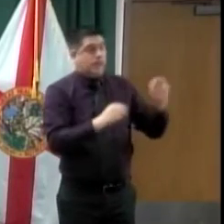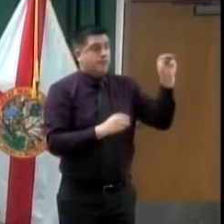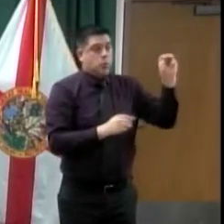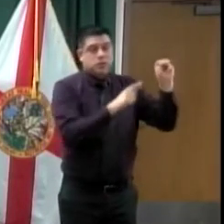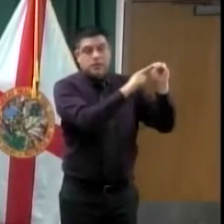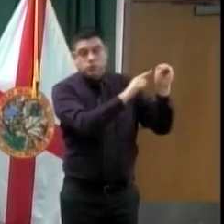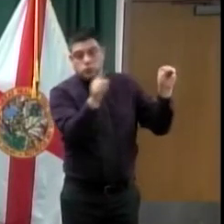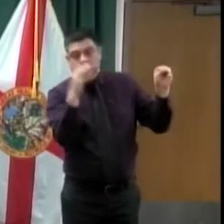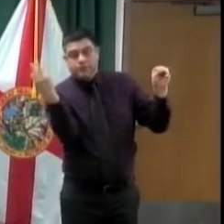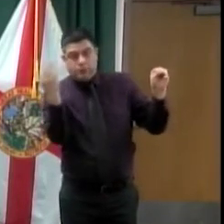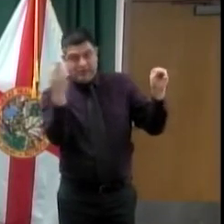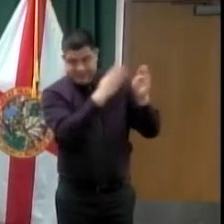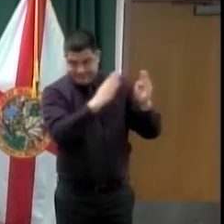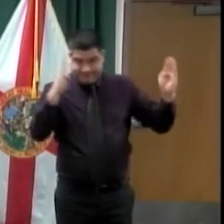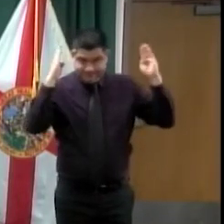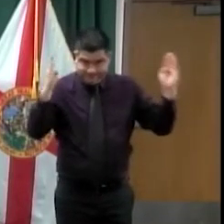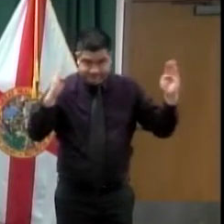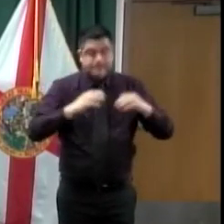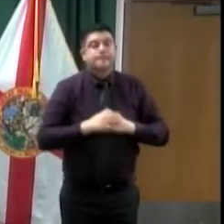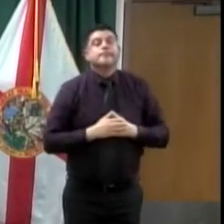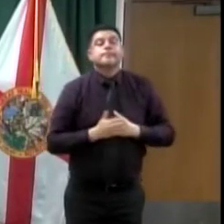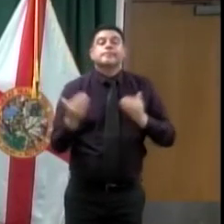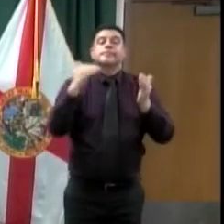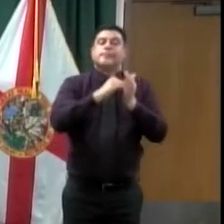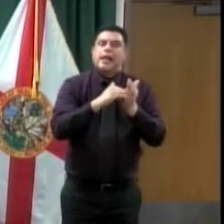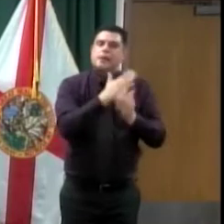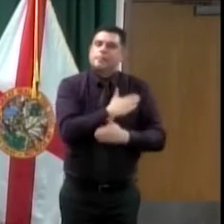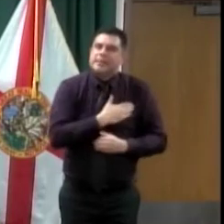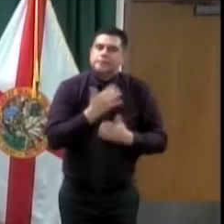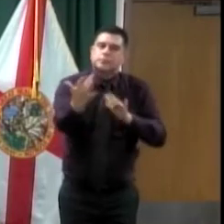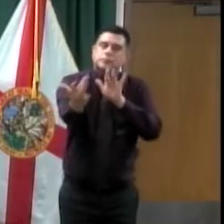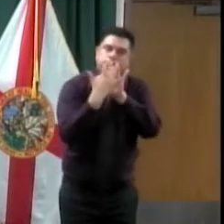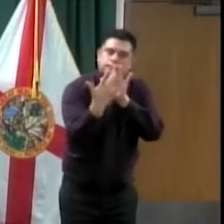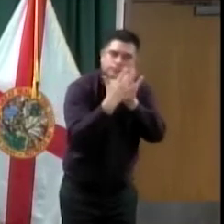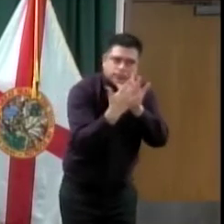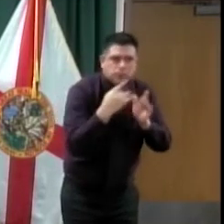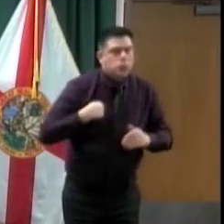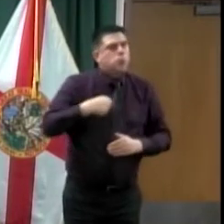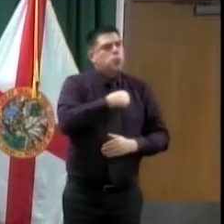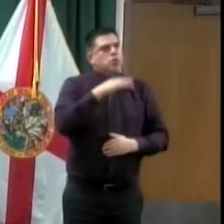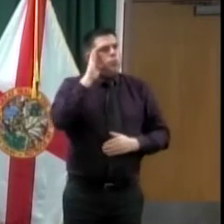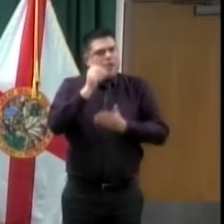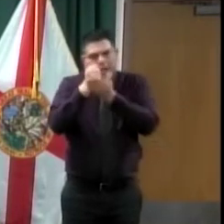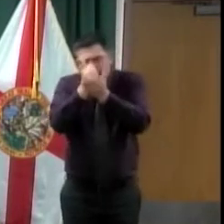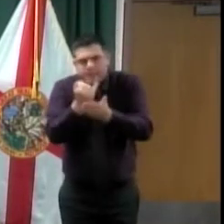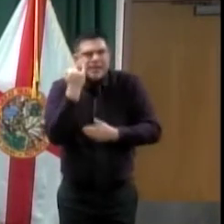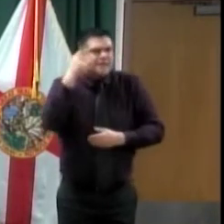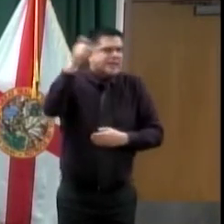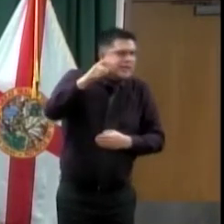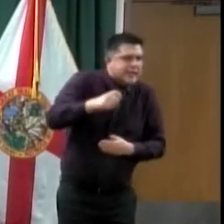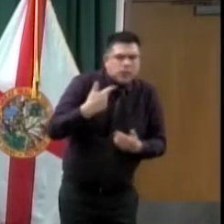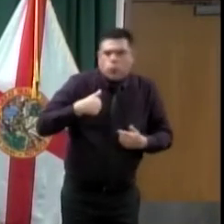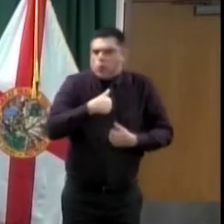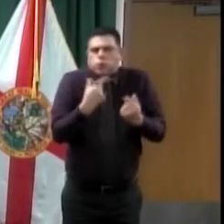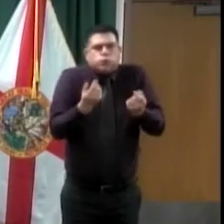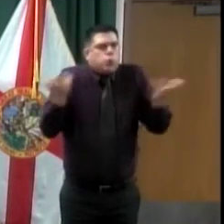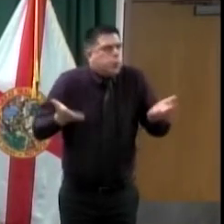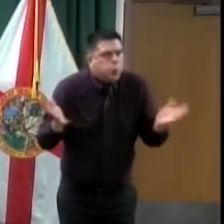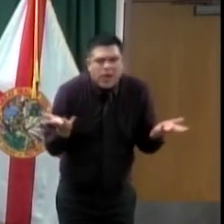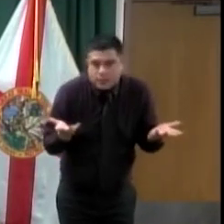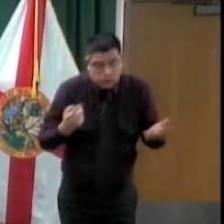we as a community come together and help the Sharing Center. In response to that, we are launching a virtual